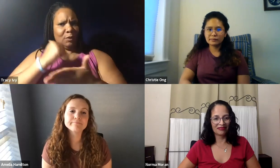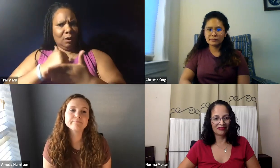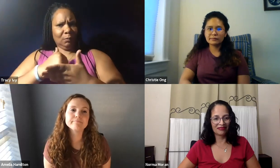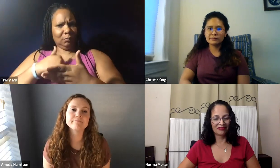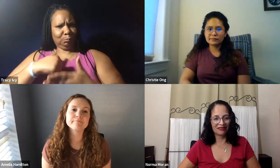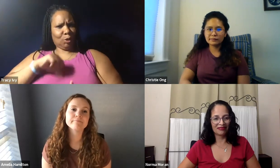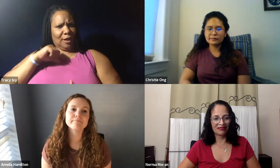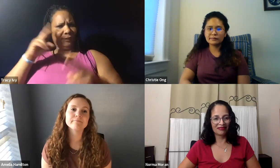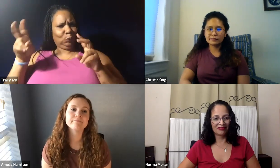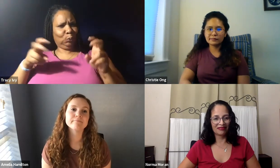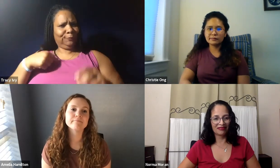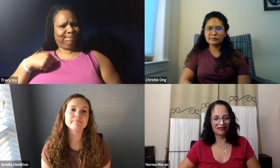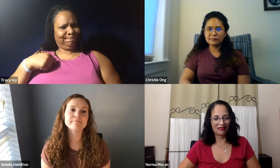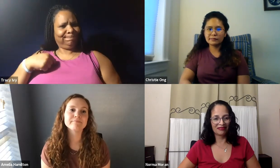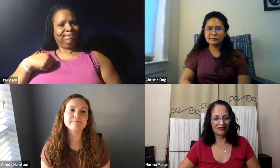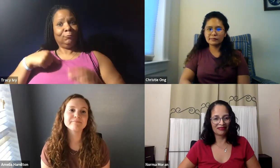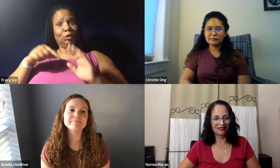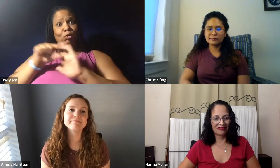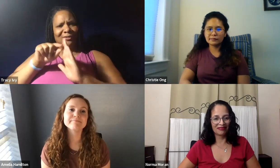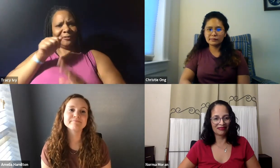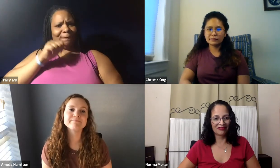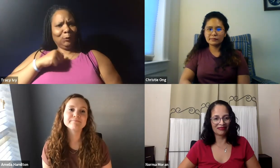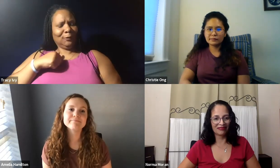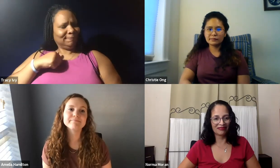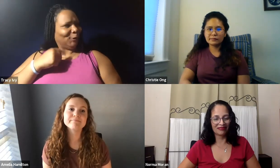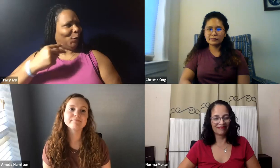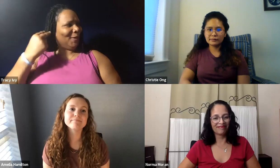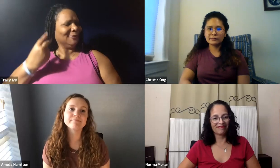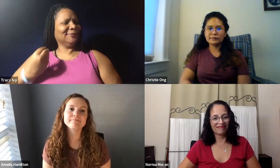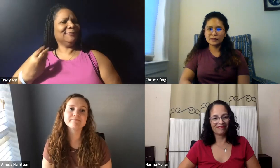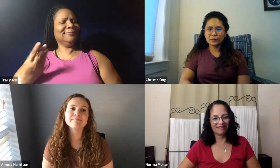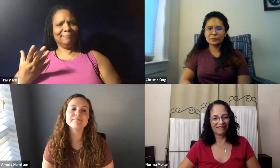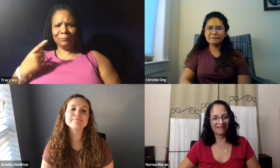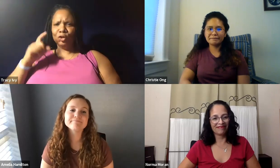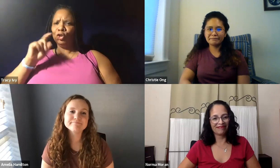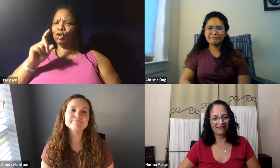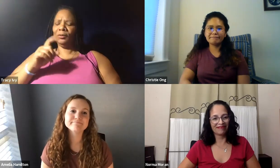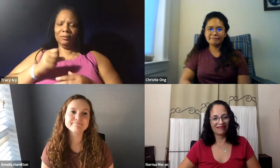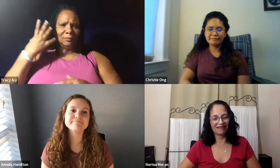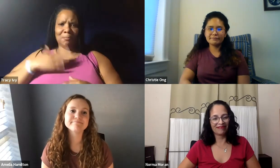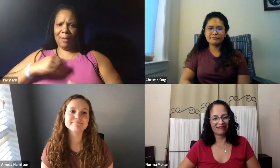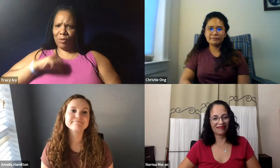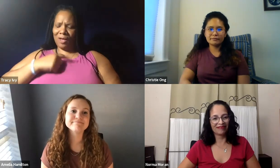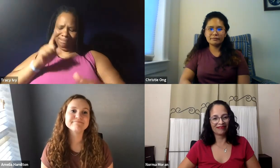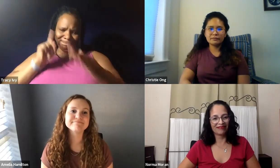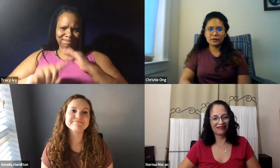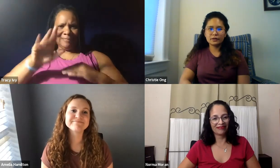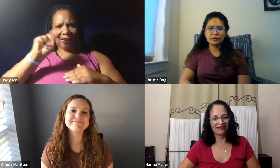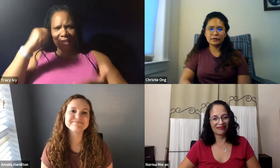tutors and the tutoring center. But I was always too afraid, and my grades suffered as a result. So I do regret